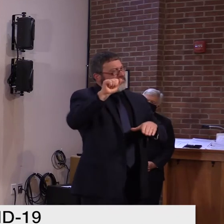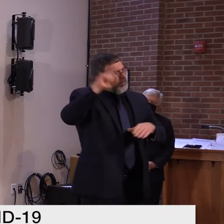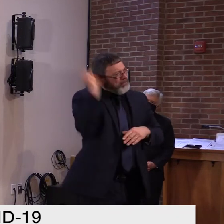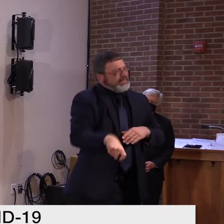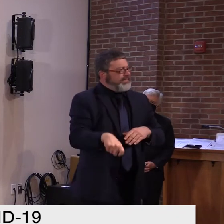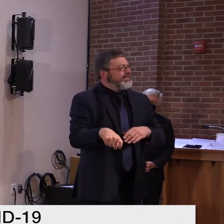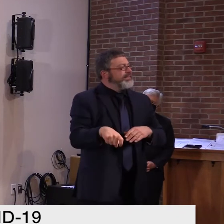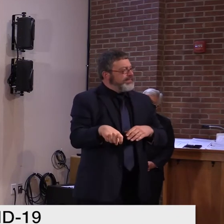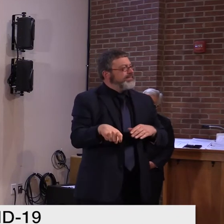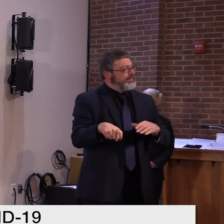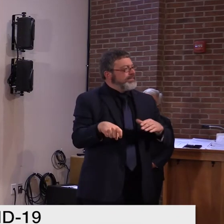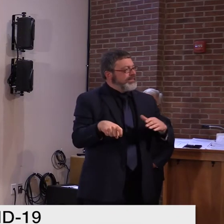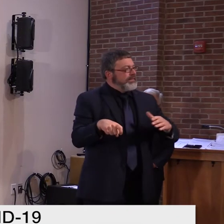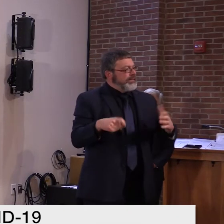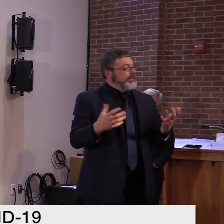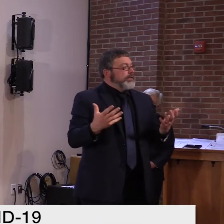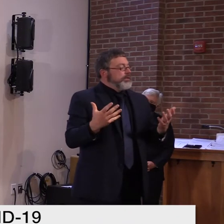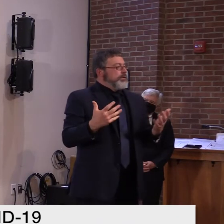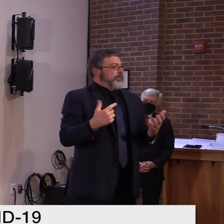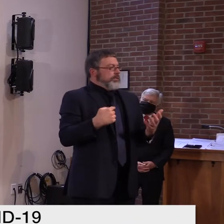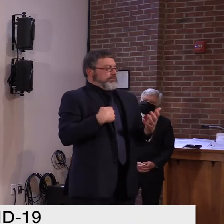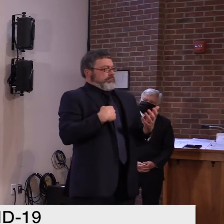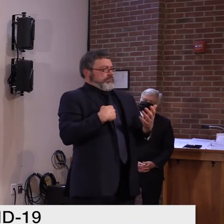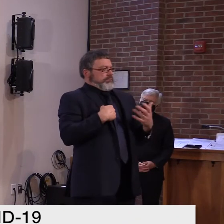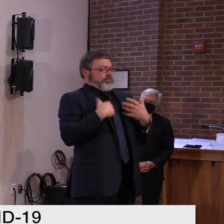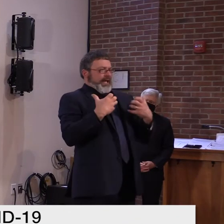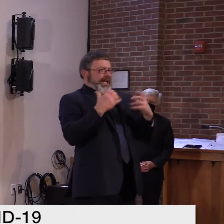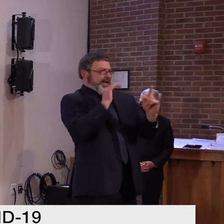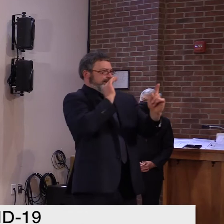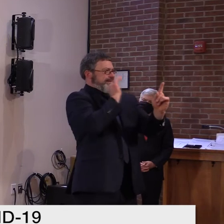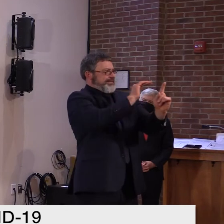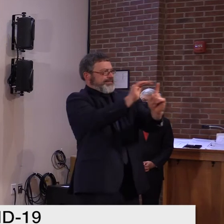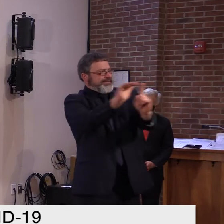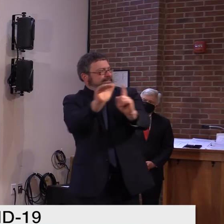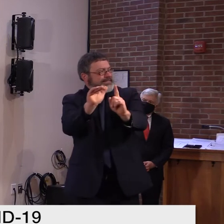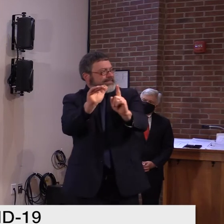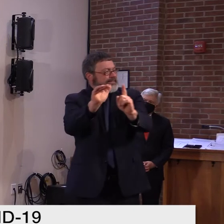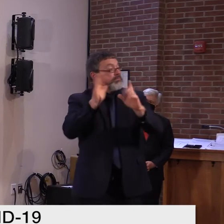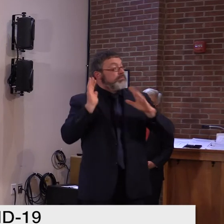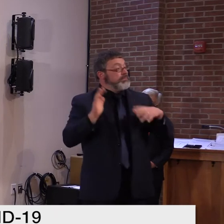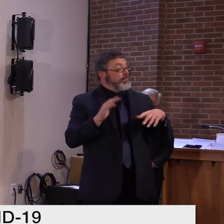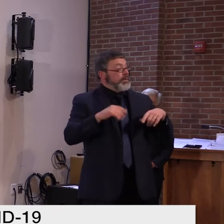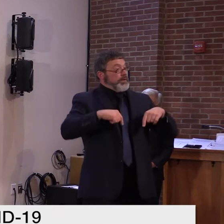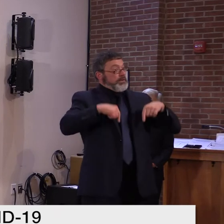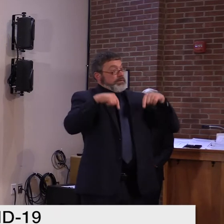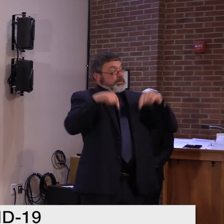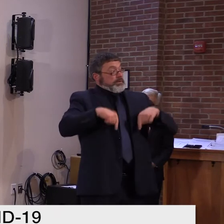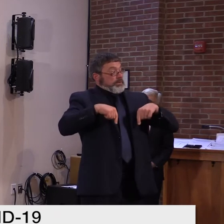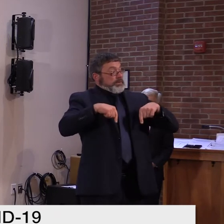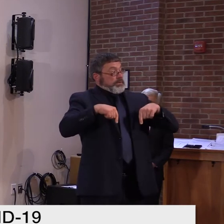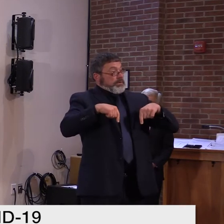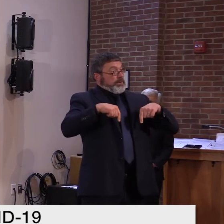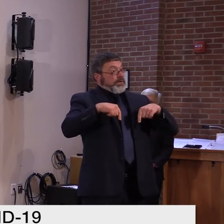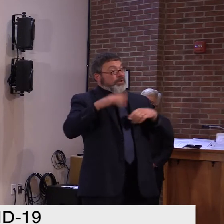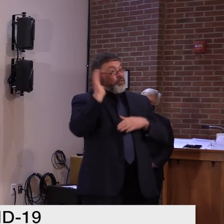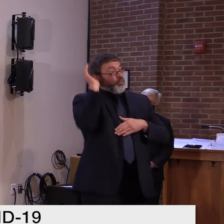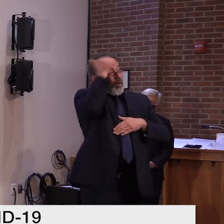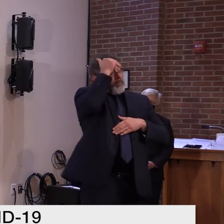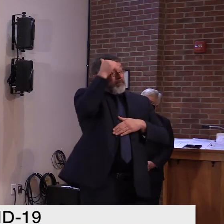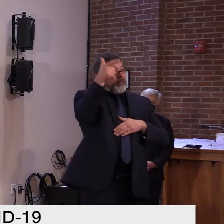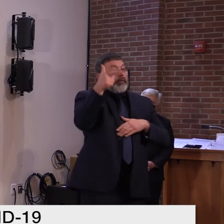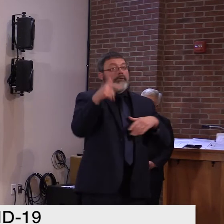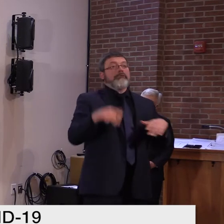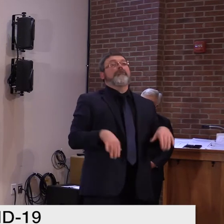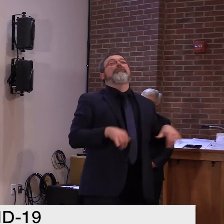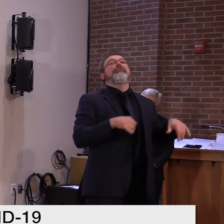enacting and the president elect isn't been briefed on a lot of issues who should be, by